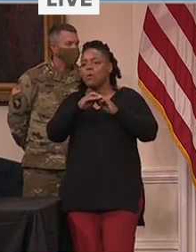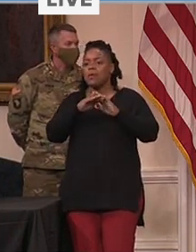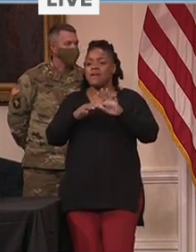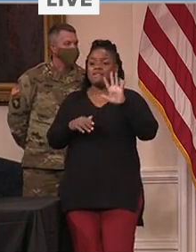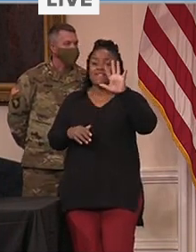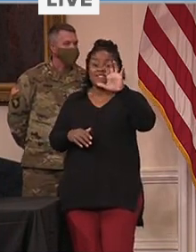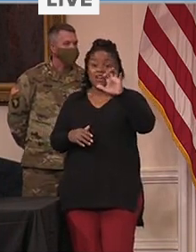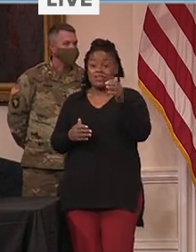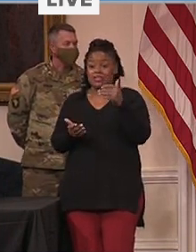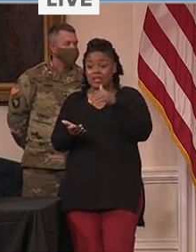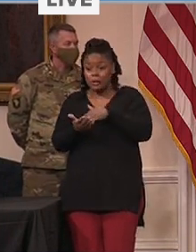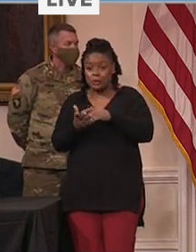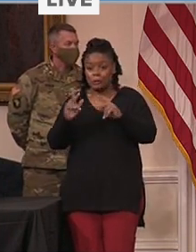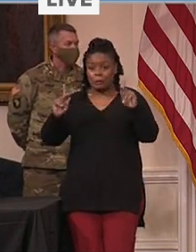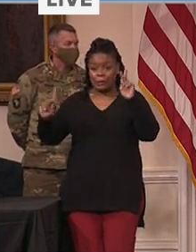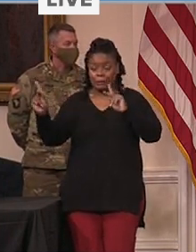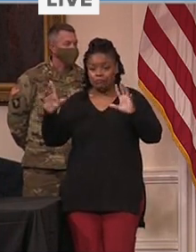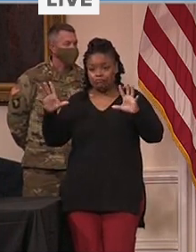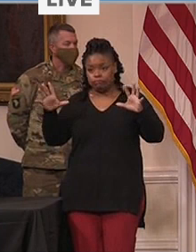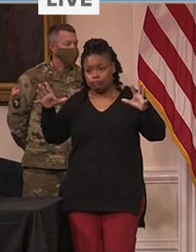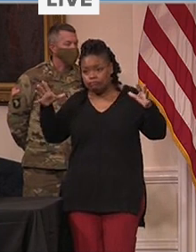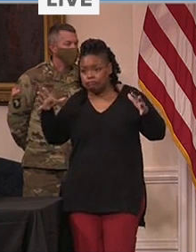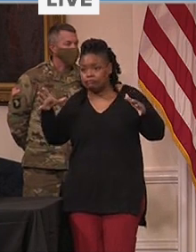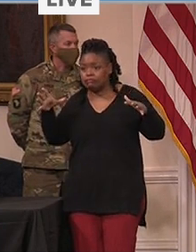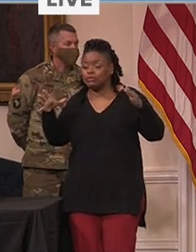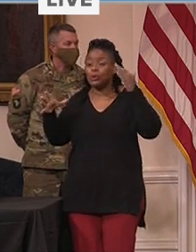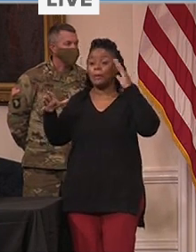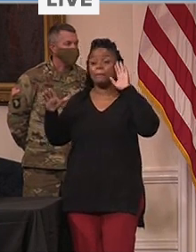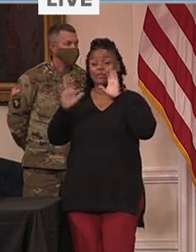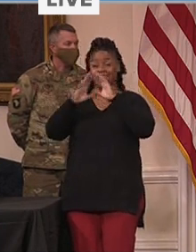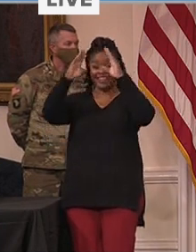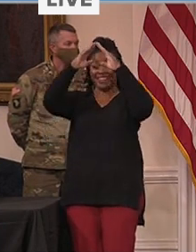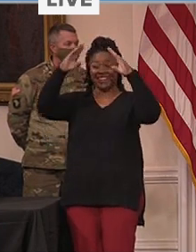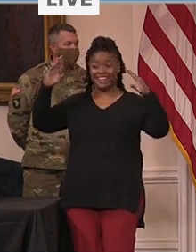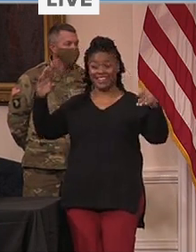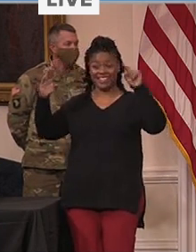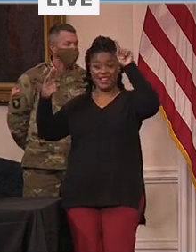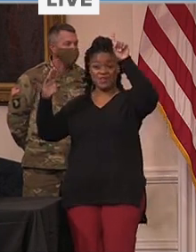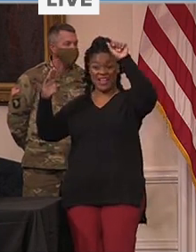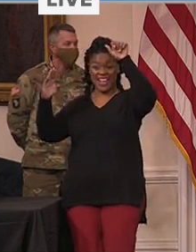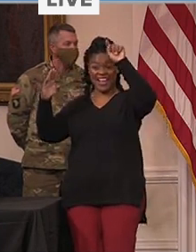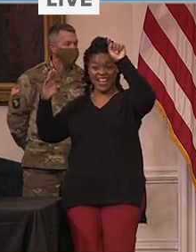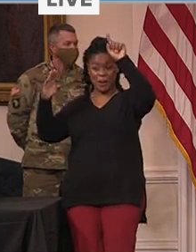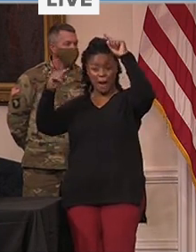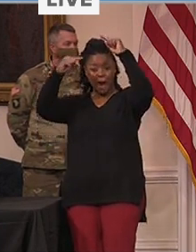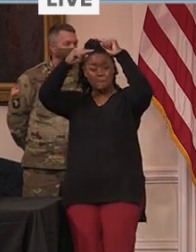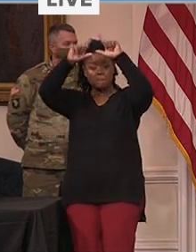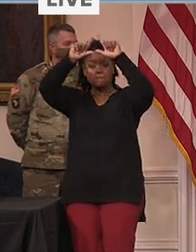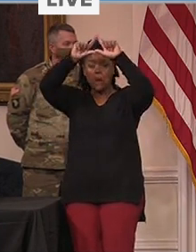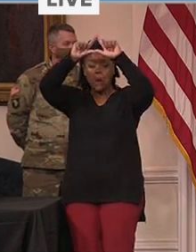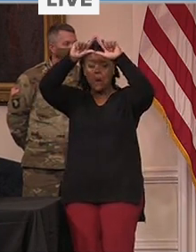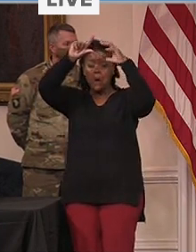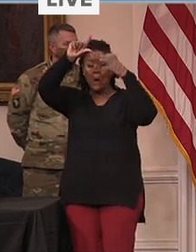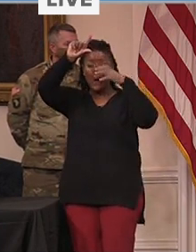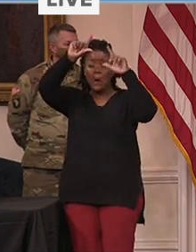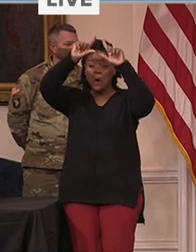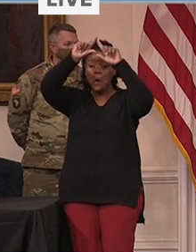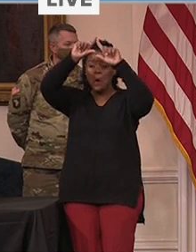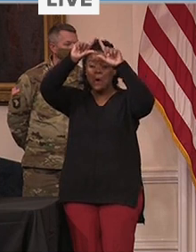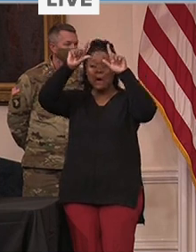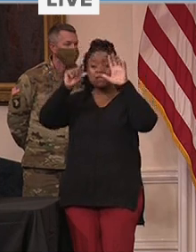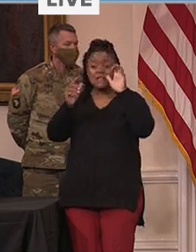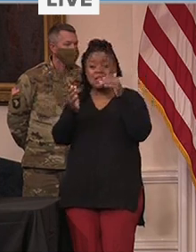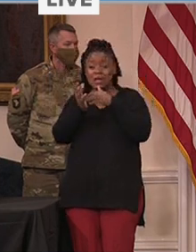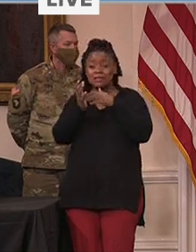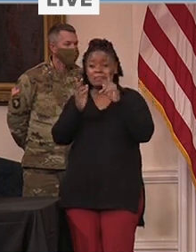have that little tiny piece at the top is the one a is a half million people. So I just urge people to be patient as you